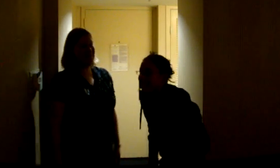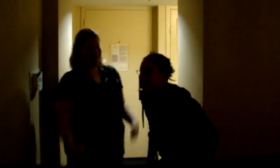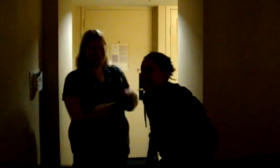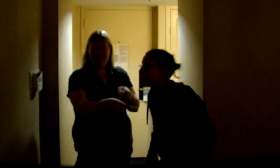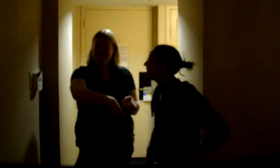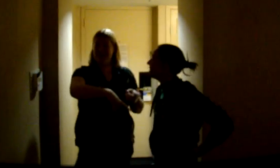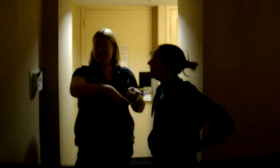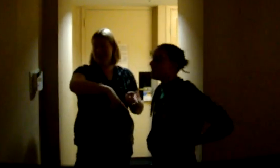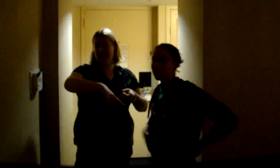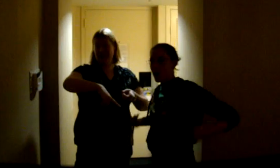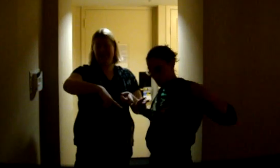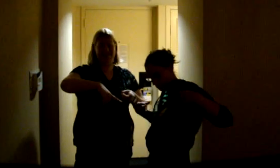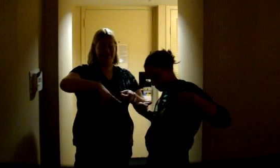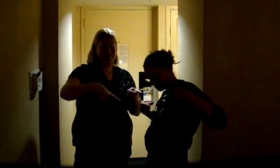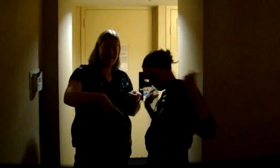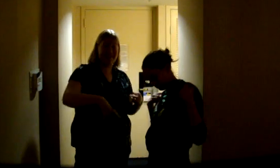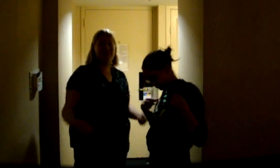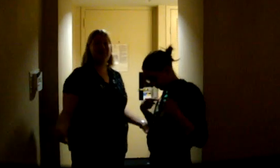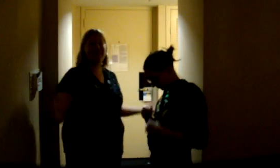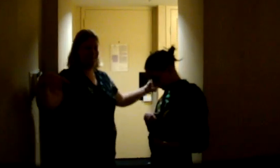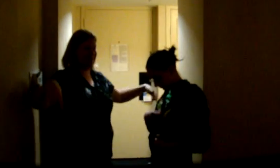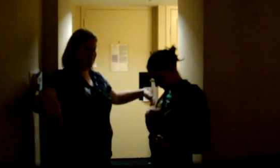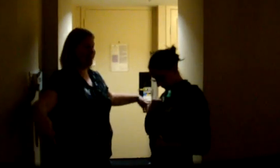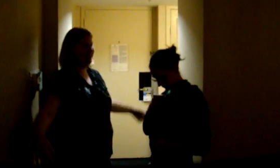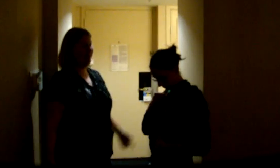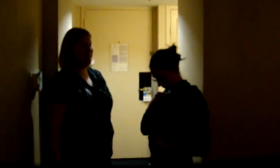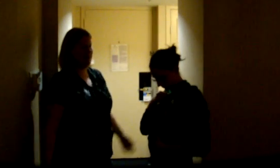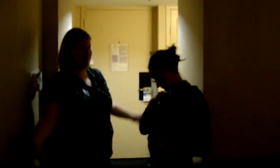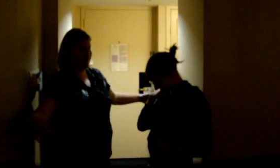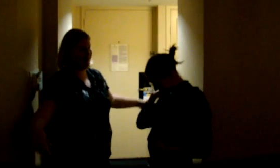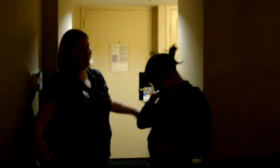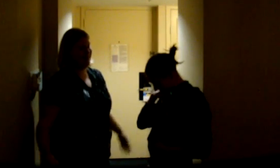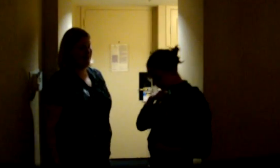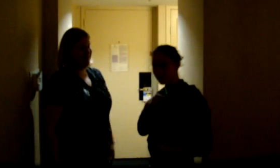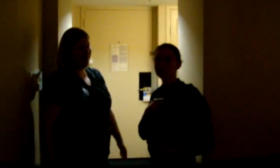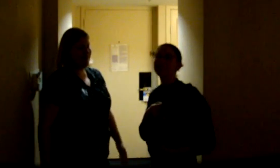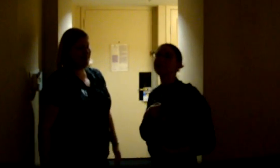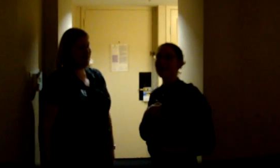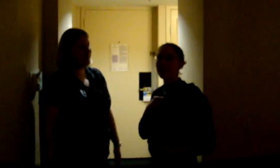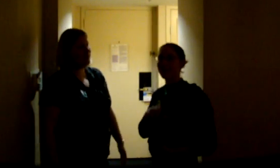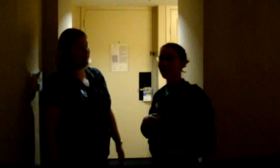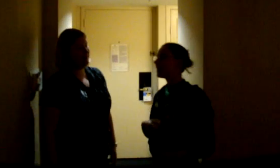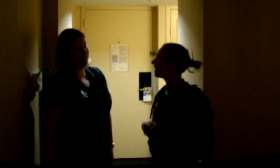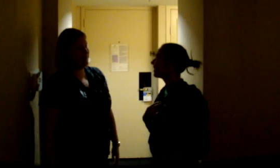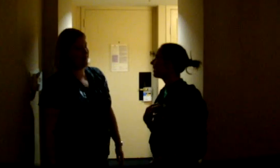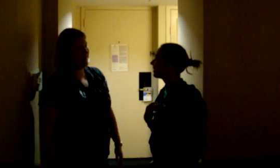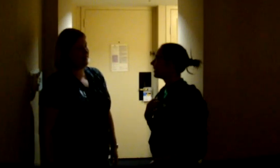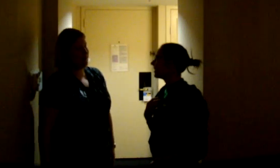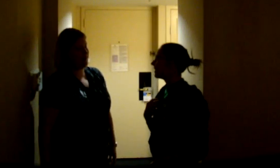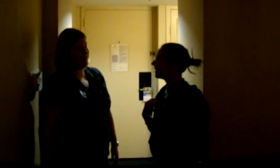And she's wearing her Teenage Mutant Ninja Turtles thing. Yes, the first epic meeting. February 6th. May we have shout outs for everyone. I'm just going to